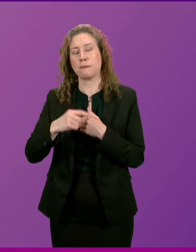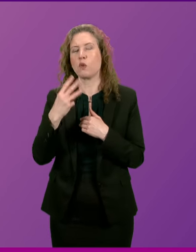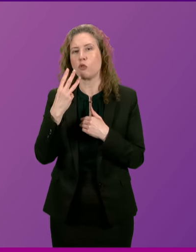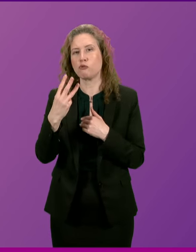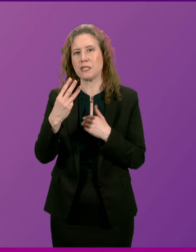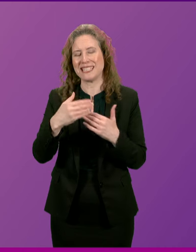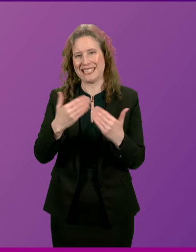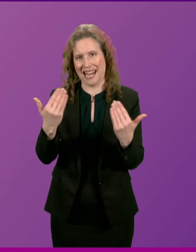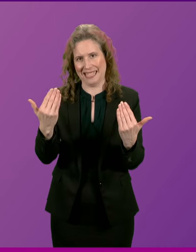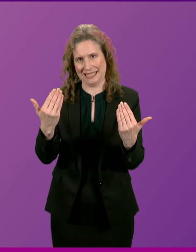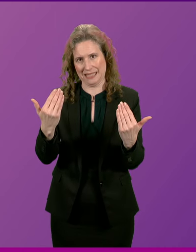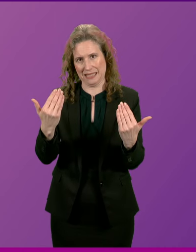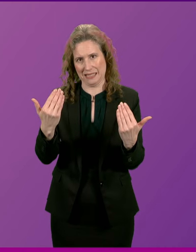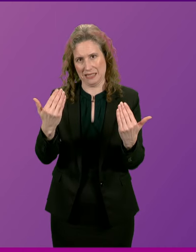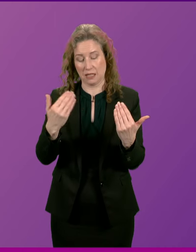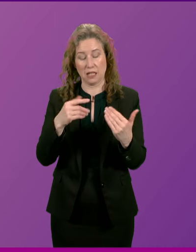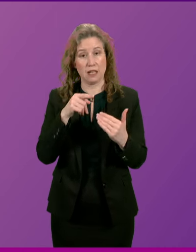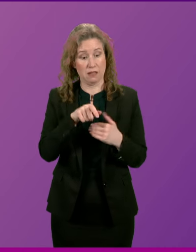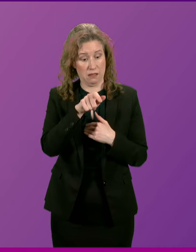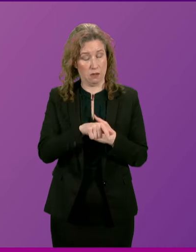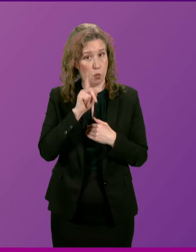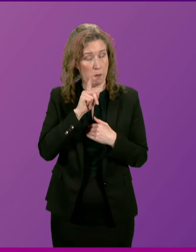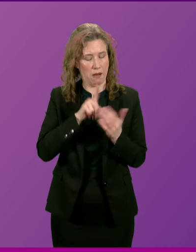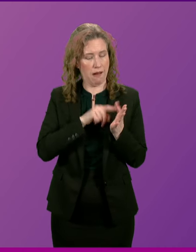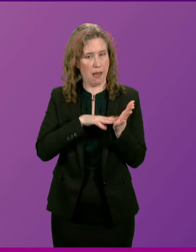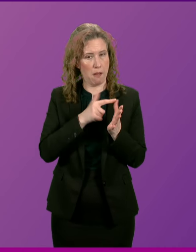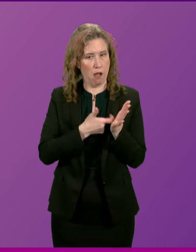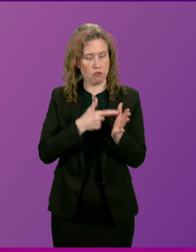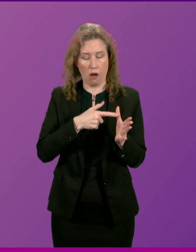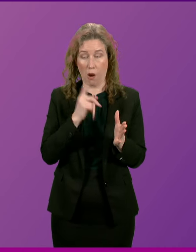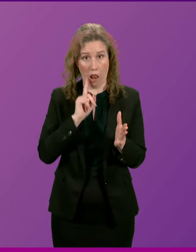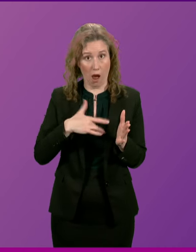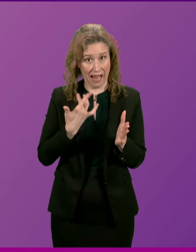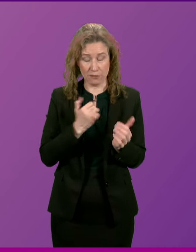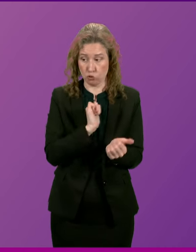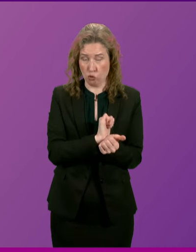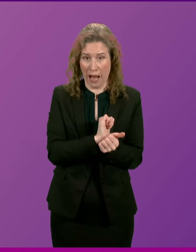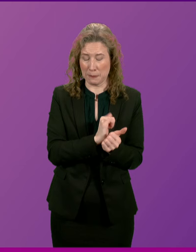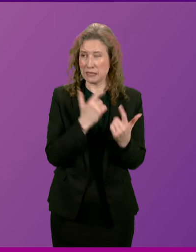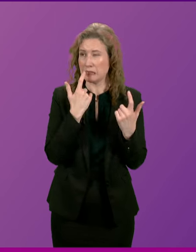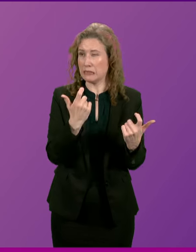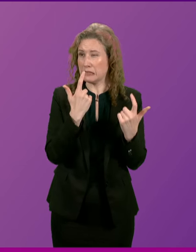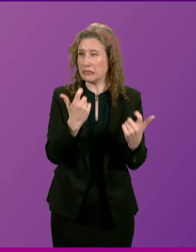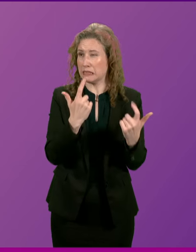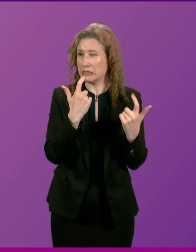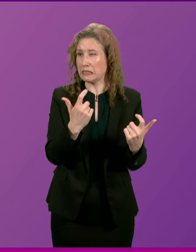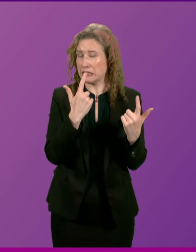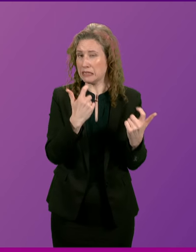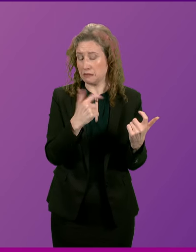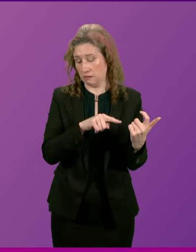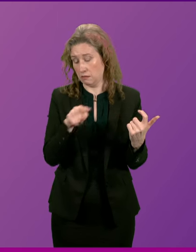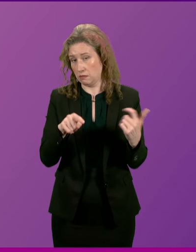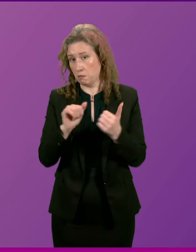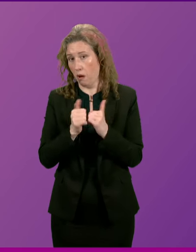days. All the while, Lamara was still alive, trapped, calling for help. She may have survived